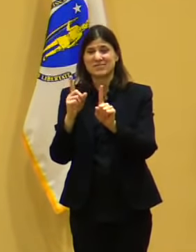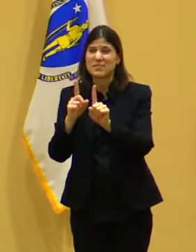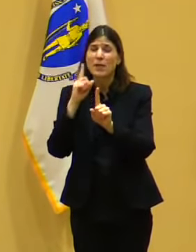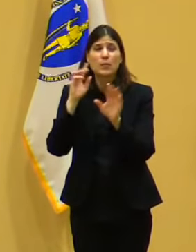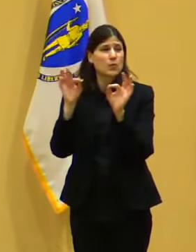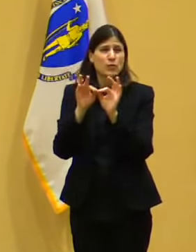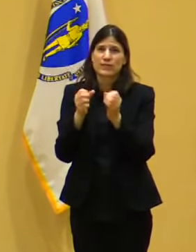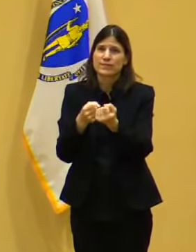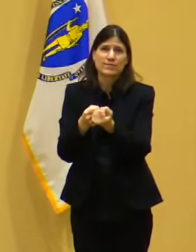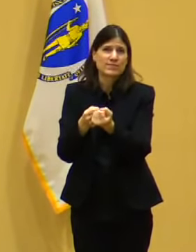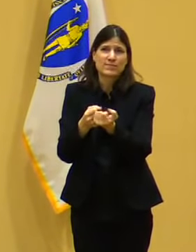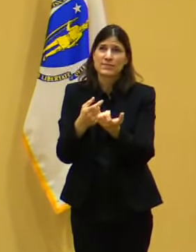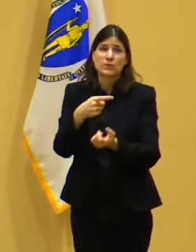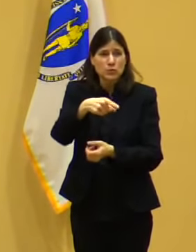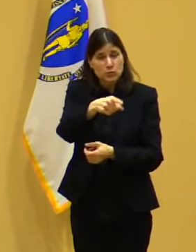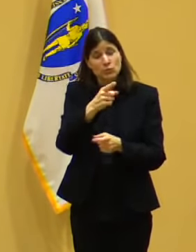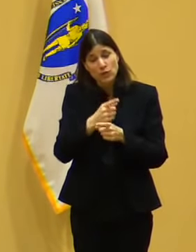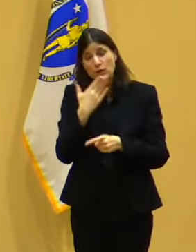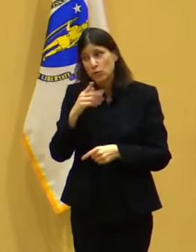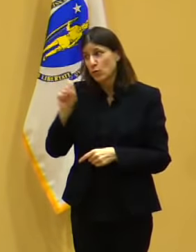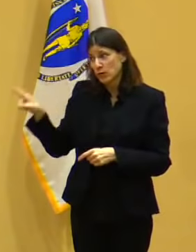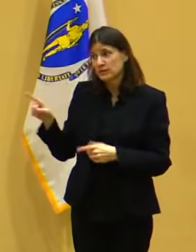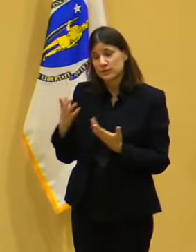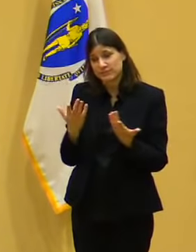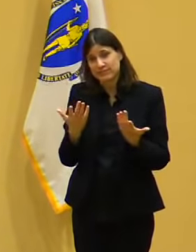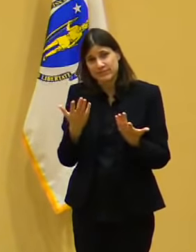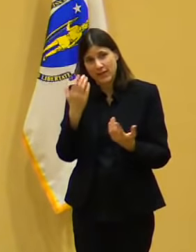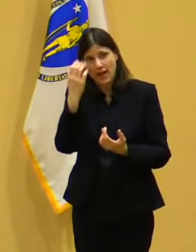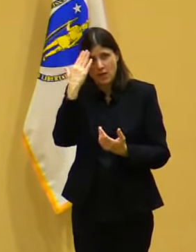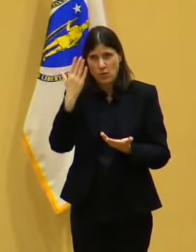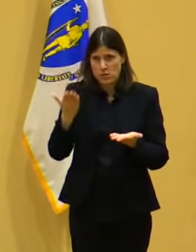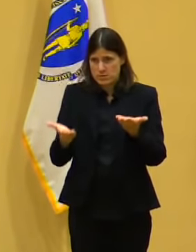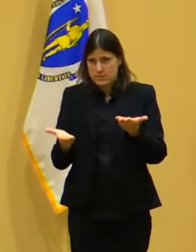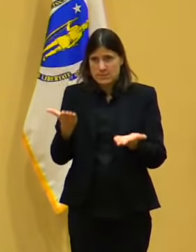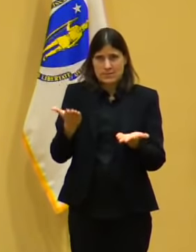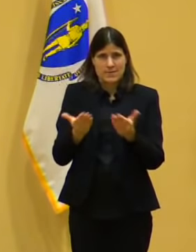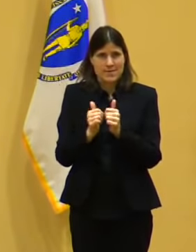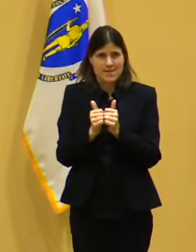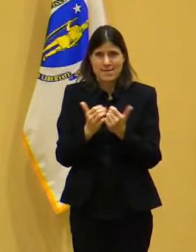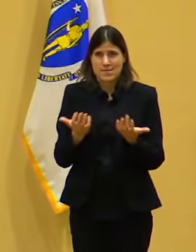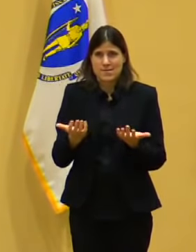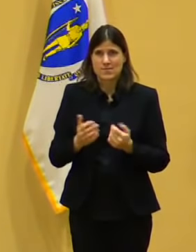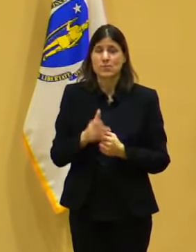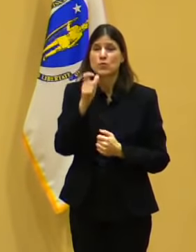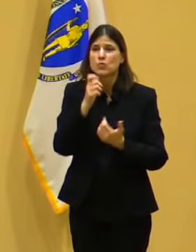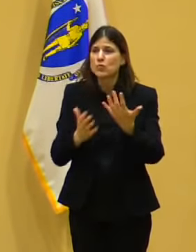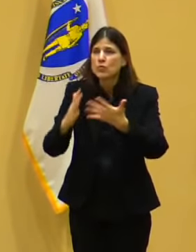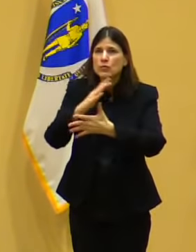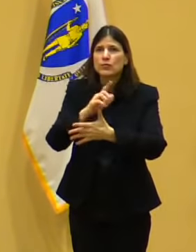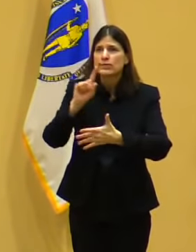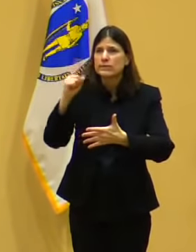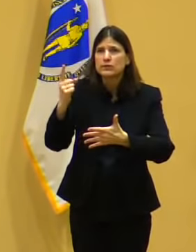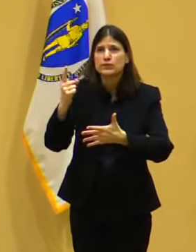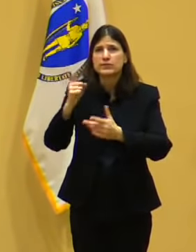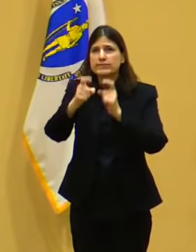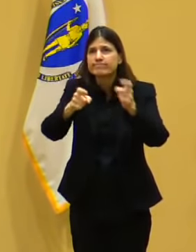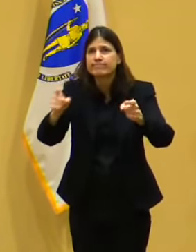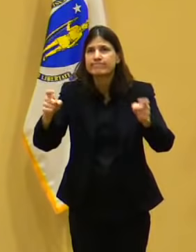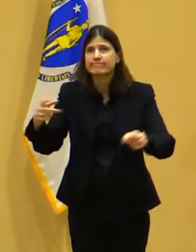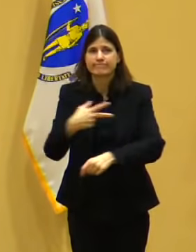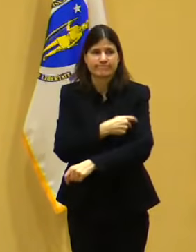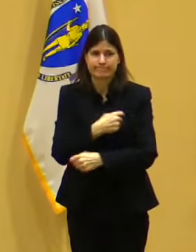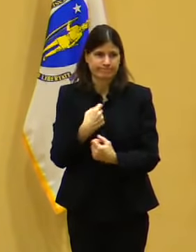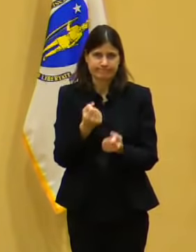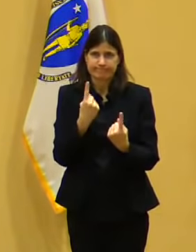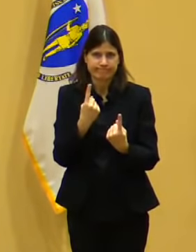And it's a good one. I think the opportunity here is to actually get more of the 75-year-old community